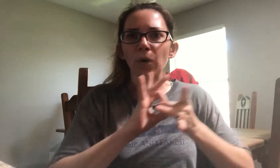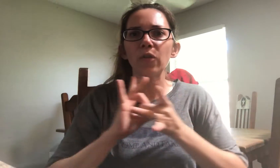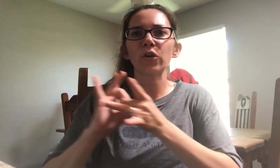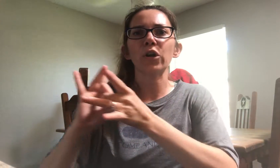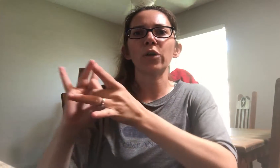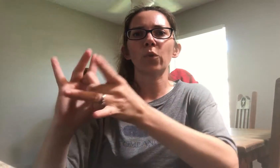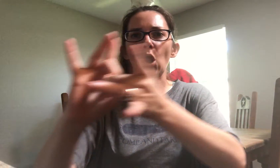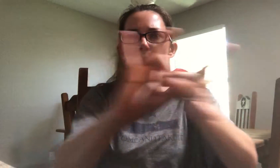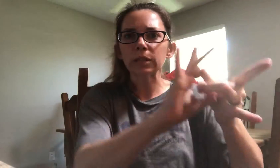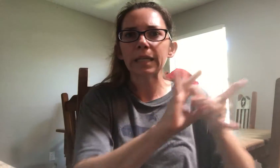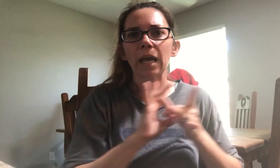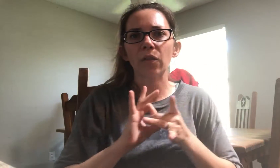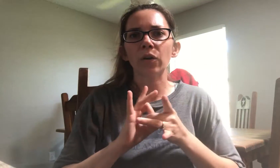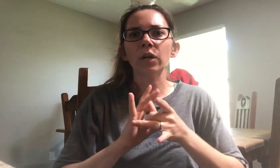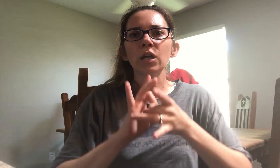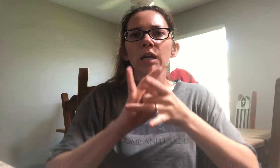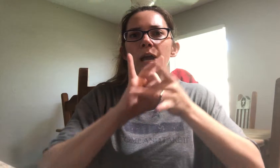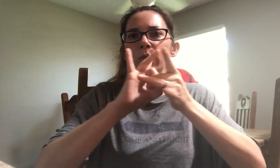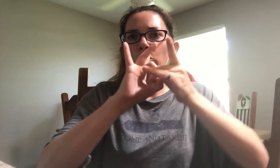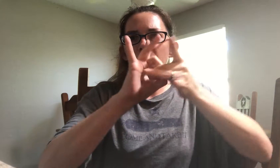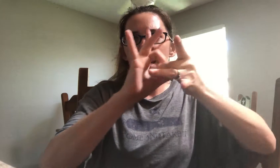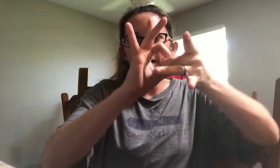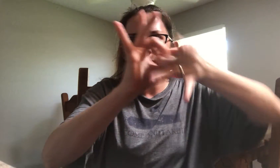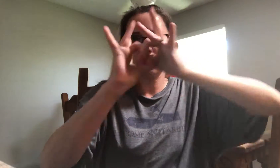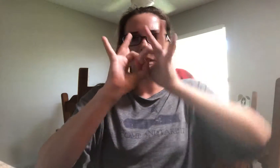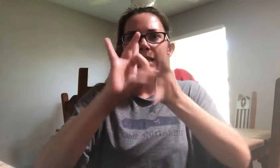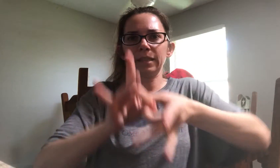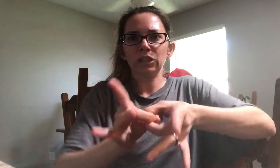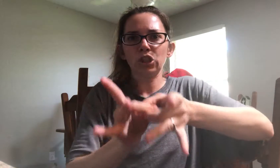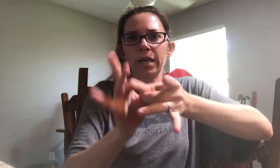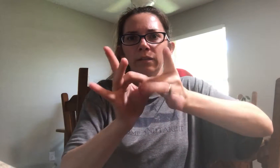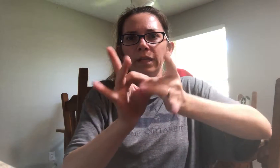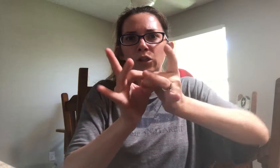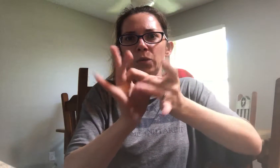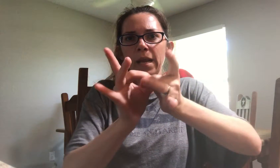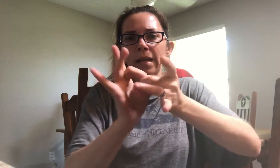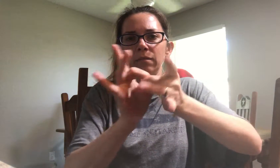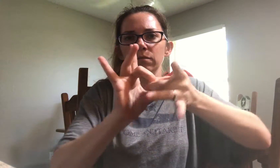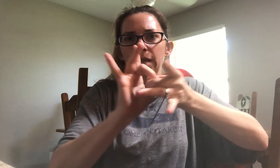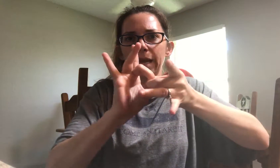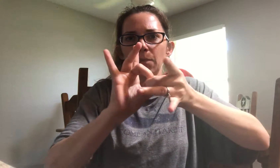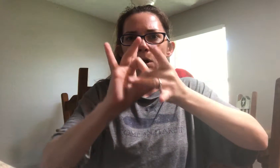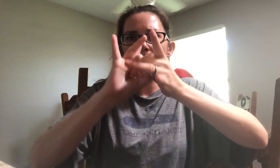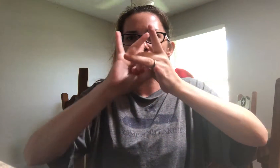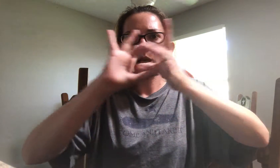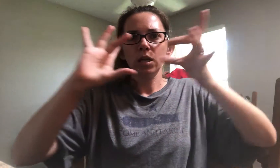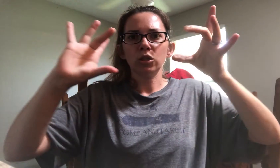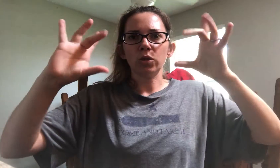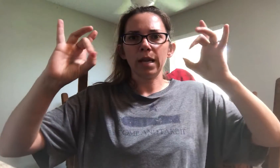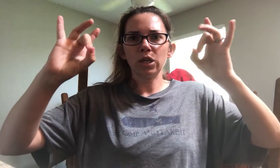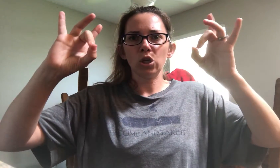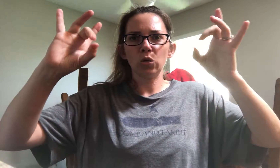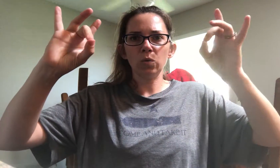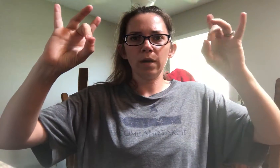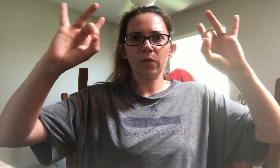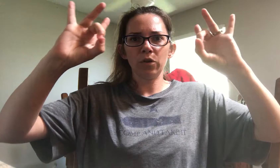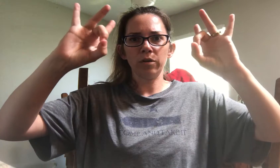brotherhood. We're all together. And you can't like the chain link, you can't take it apart. So take two of your,